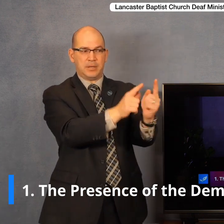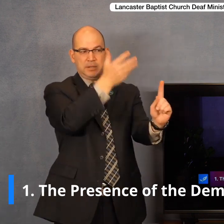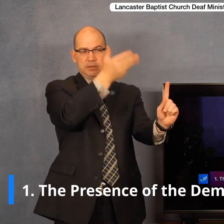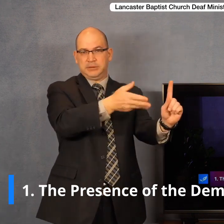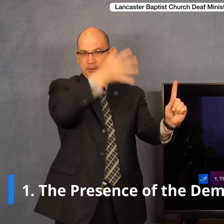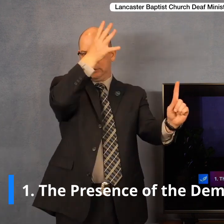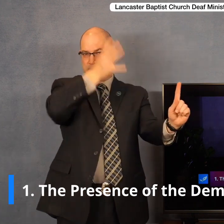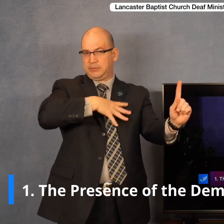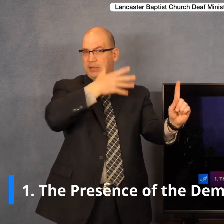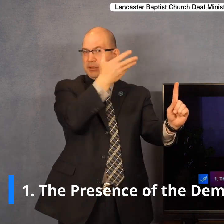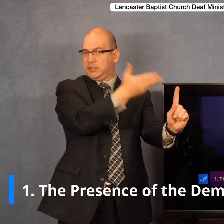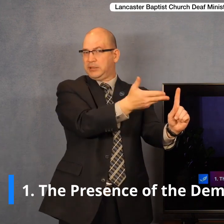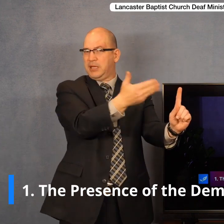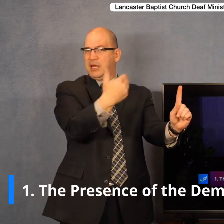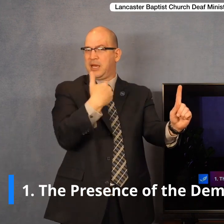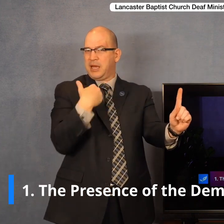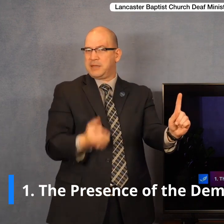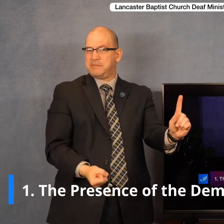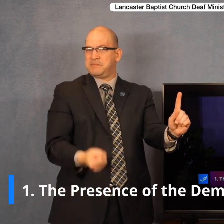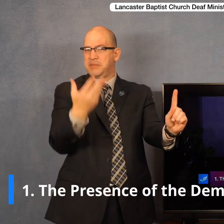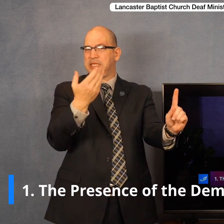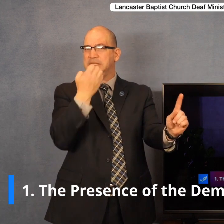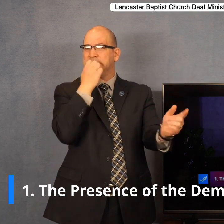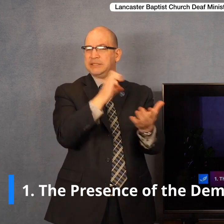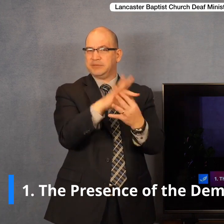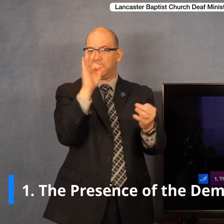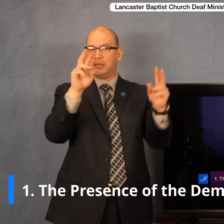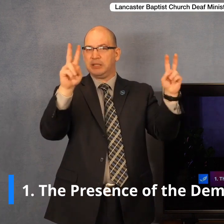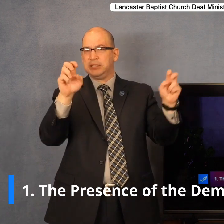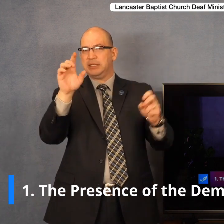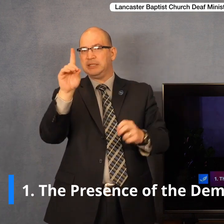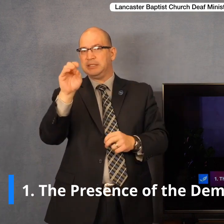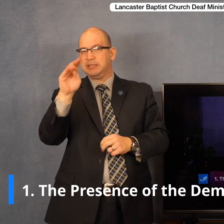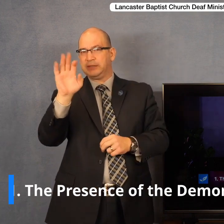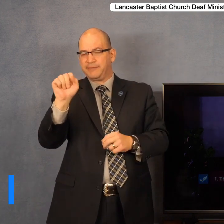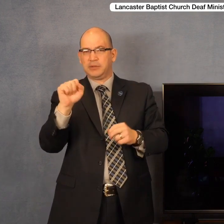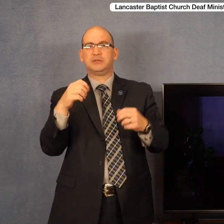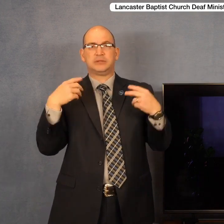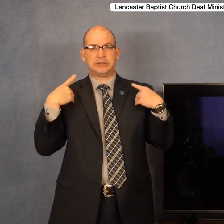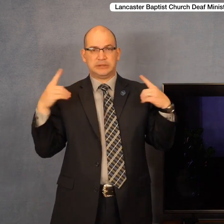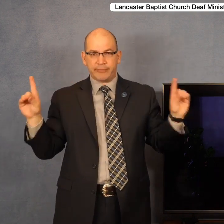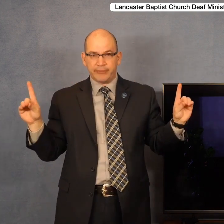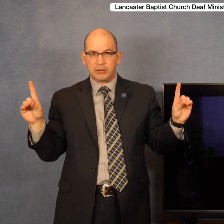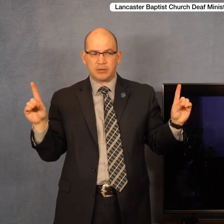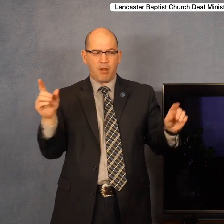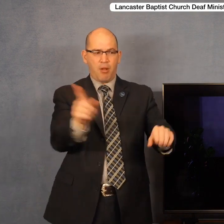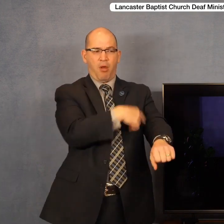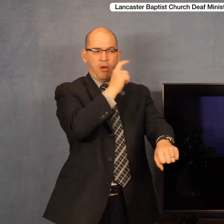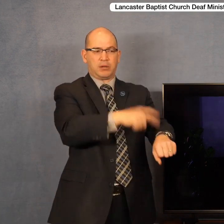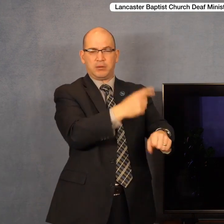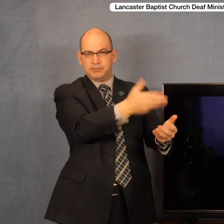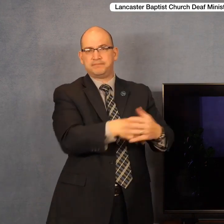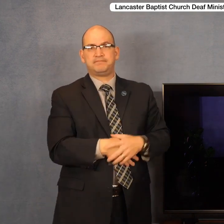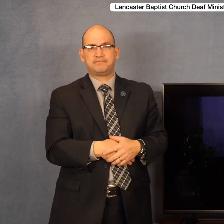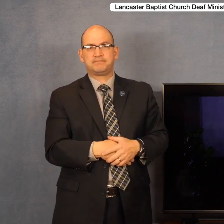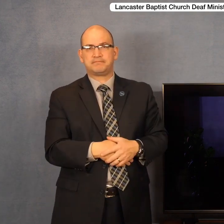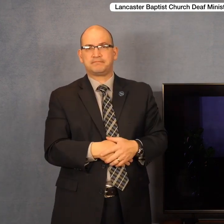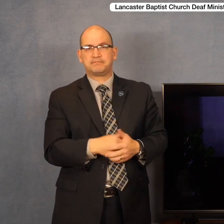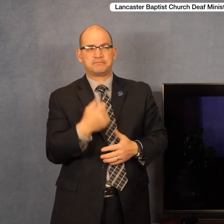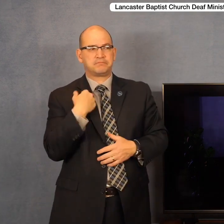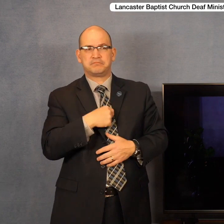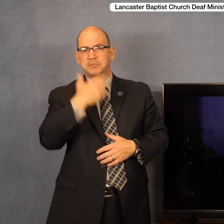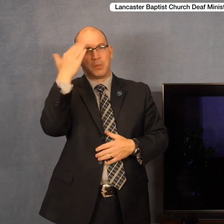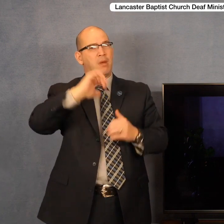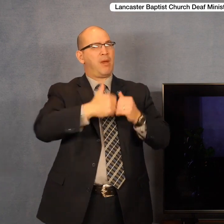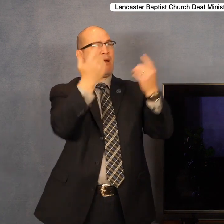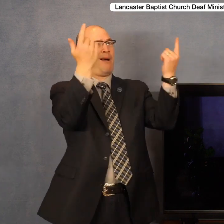man of that city, which had devils a long time. Now, do not know how this man came into this